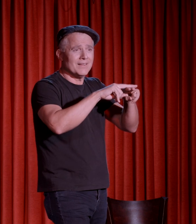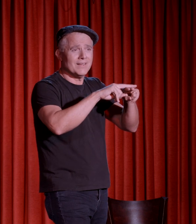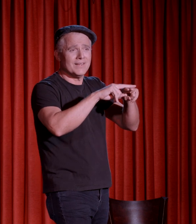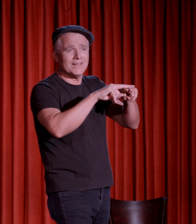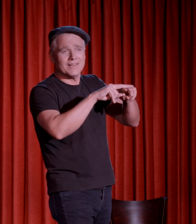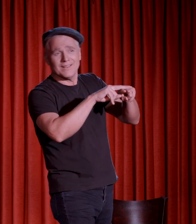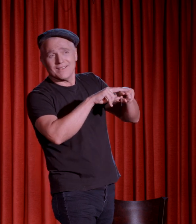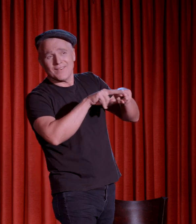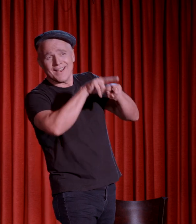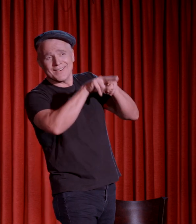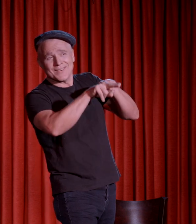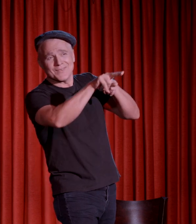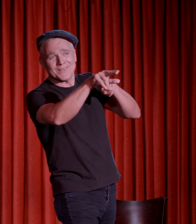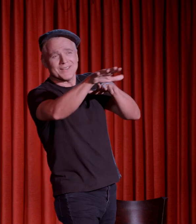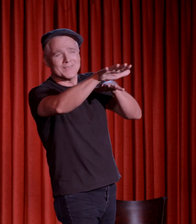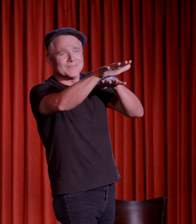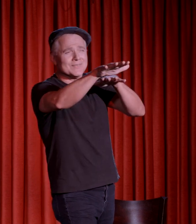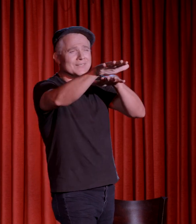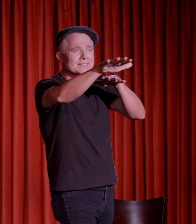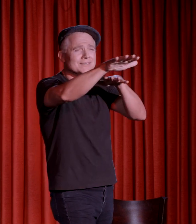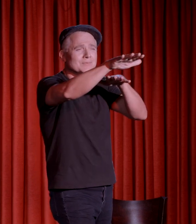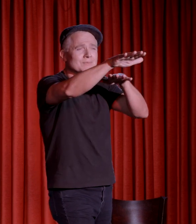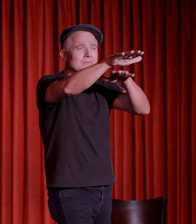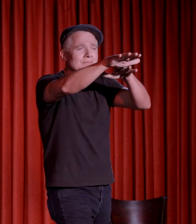whiting your way away from me.